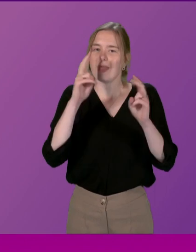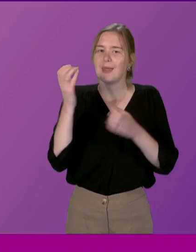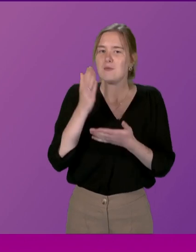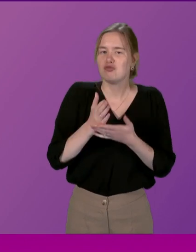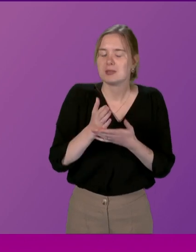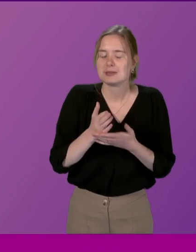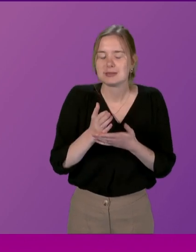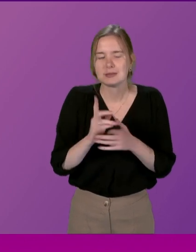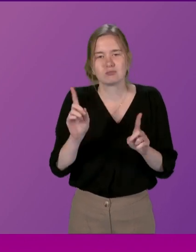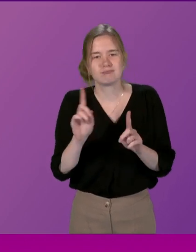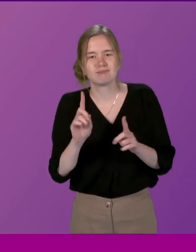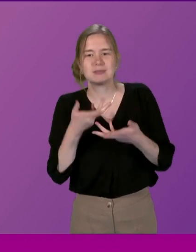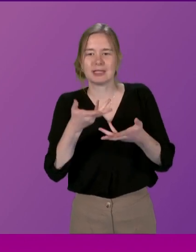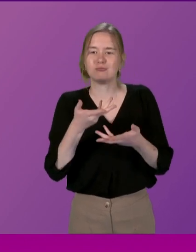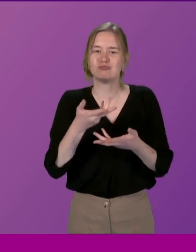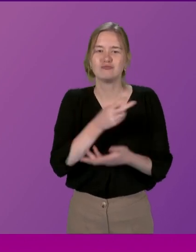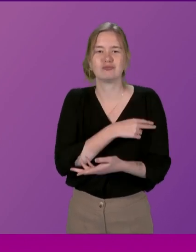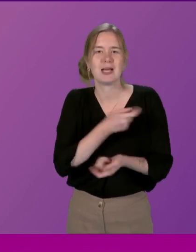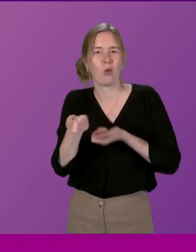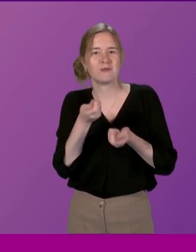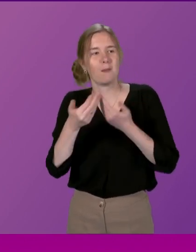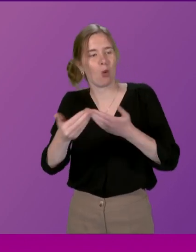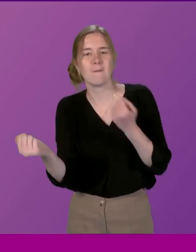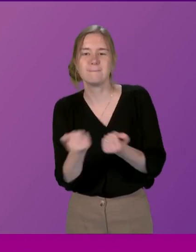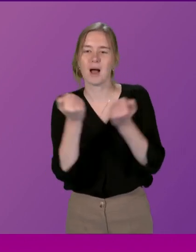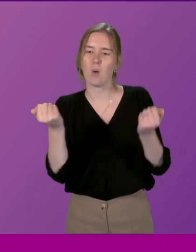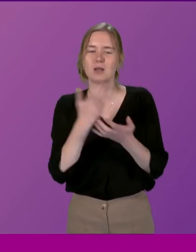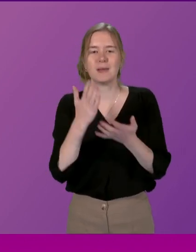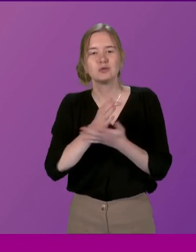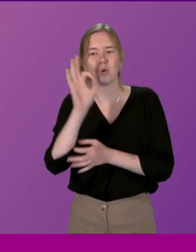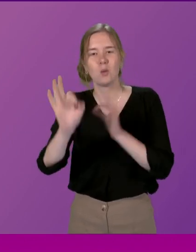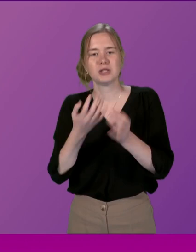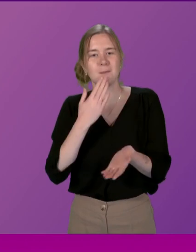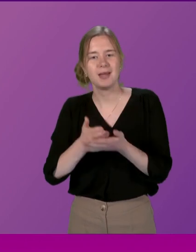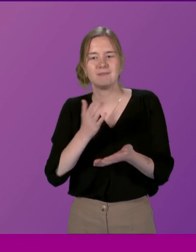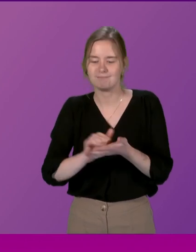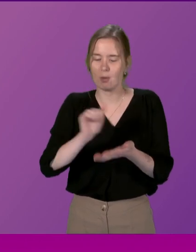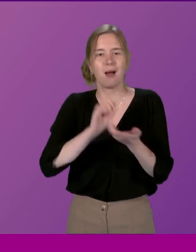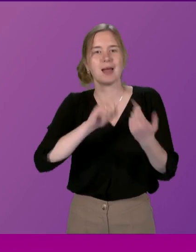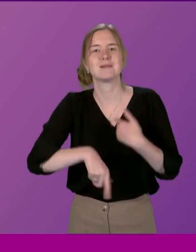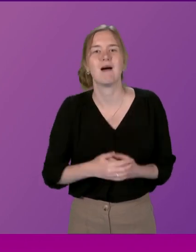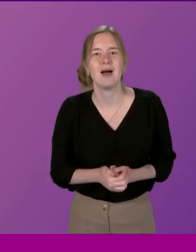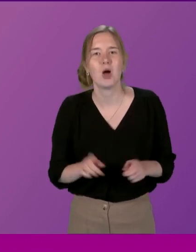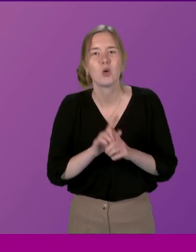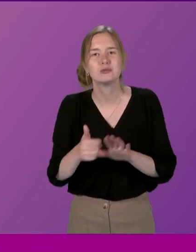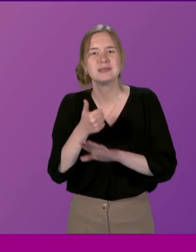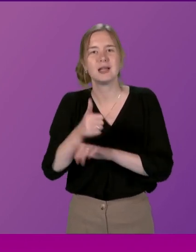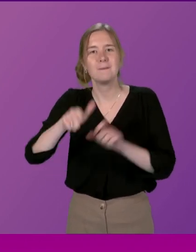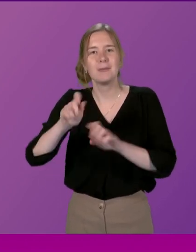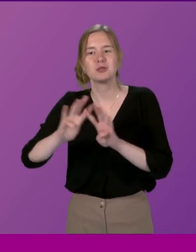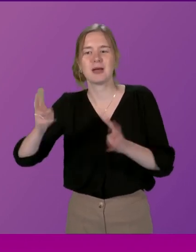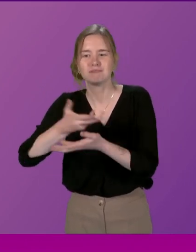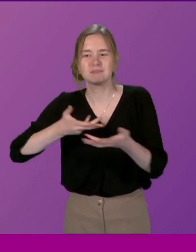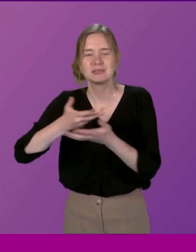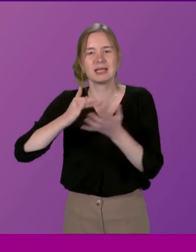were to give the presiding officer more powers to ensure that oral questions in the chamber are properly answered And to set up a people's panel to discuss